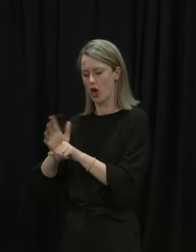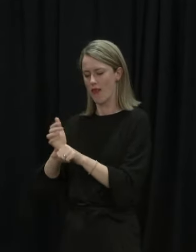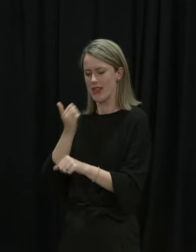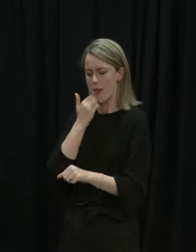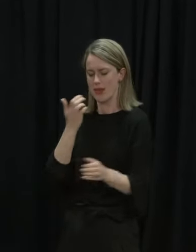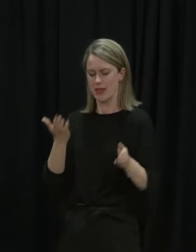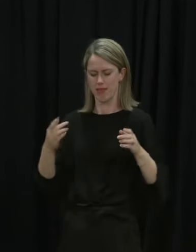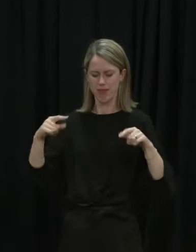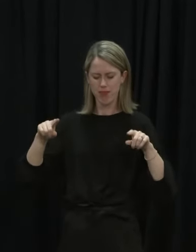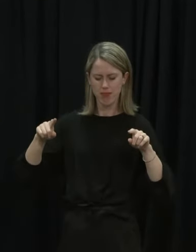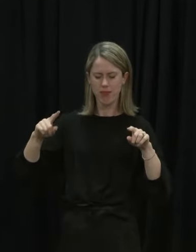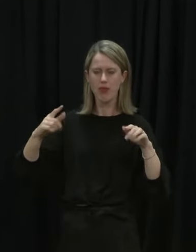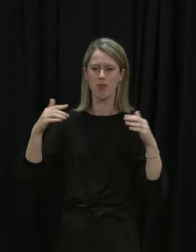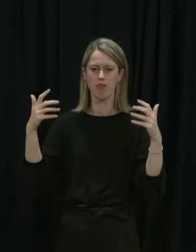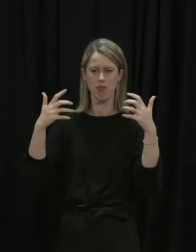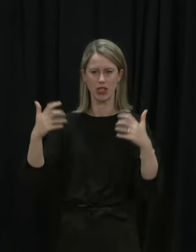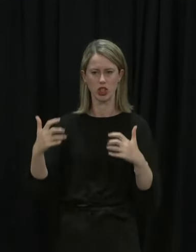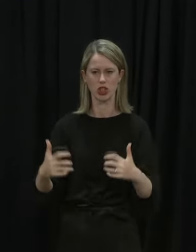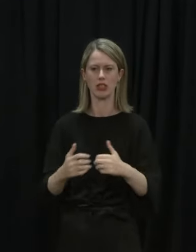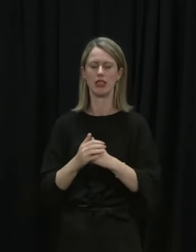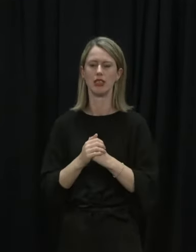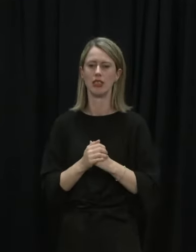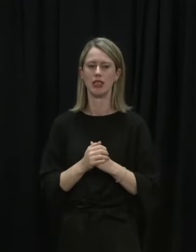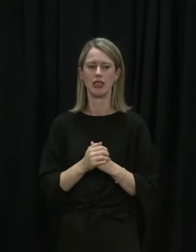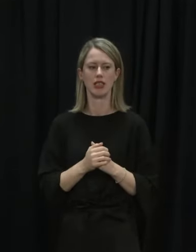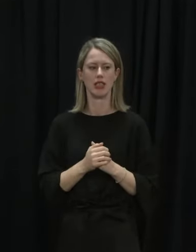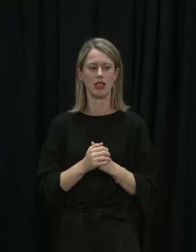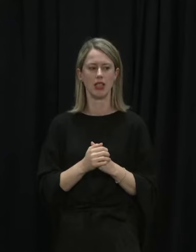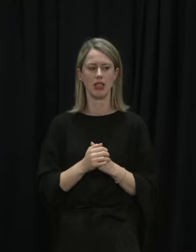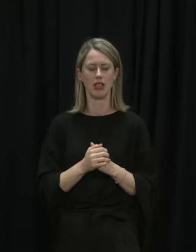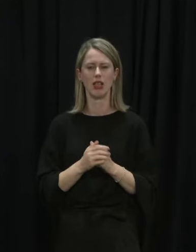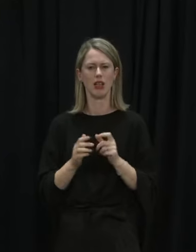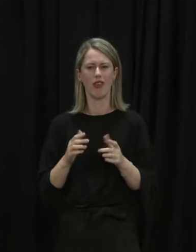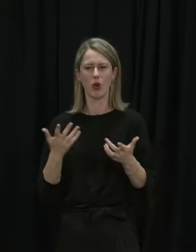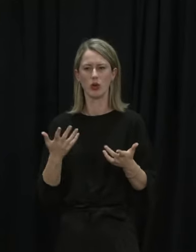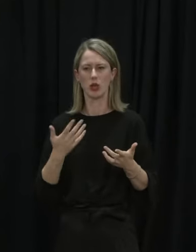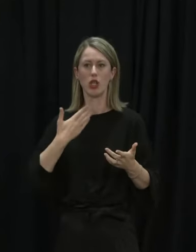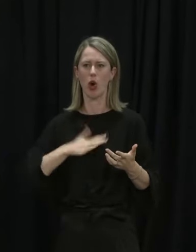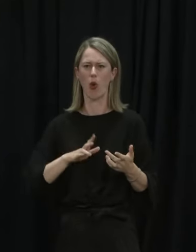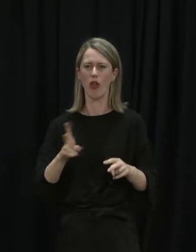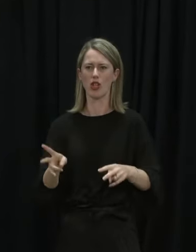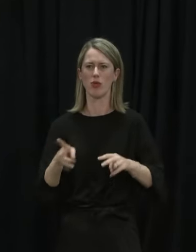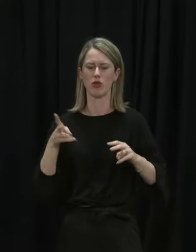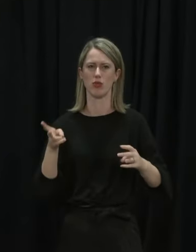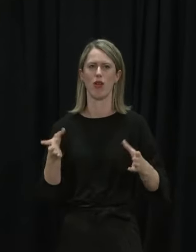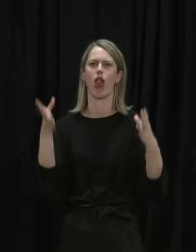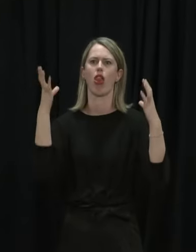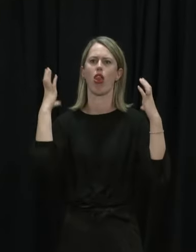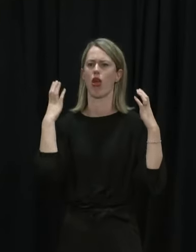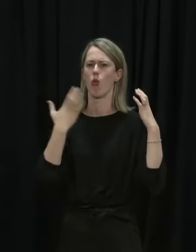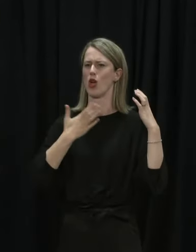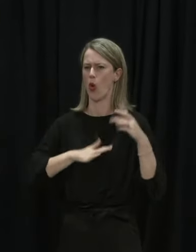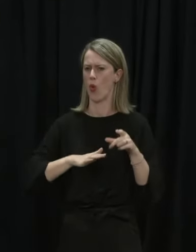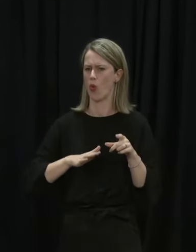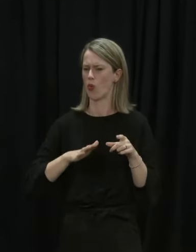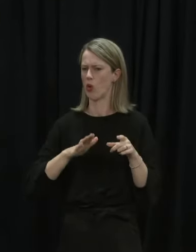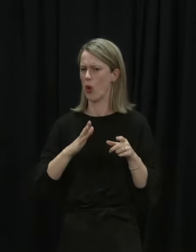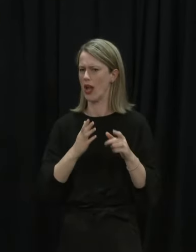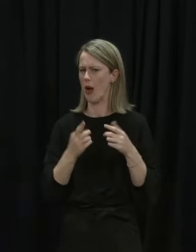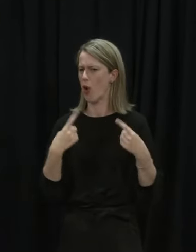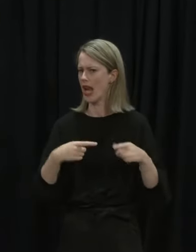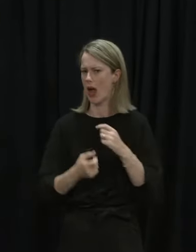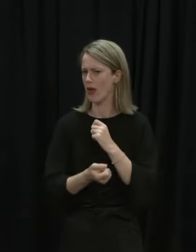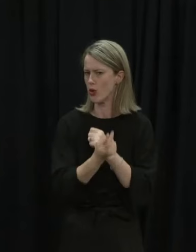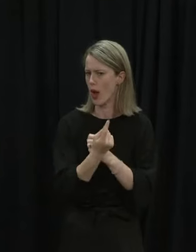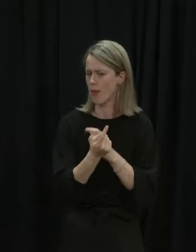much in line. And we, of course, would not let ourselves get to a position where our hospitals were overwhelmed. The key thing here is how we